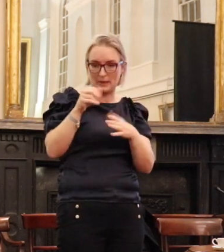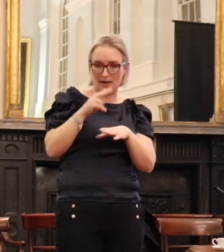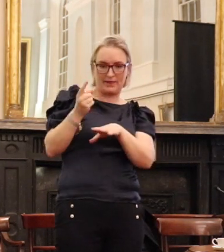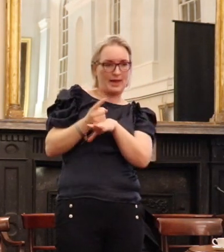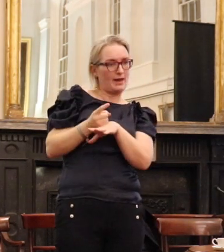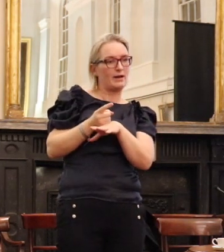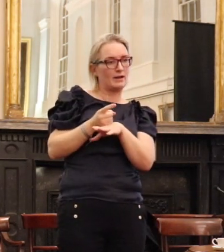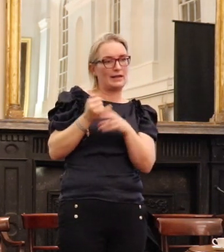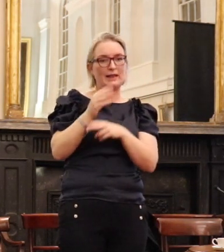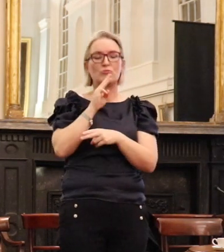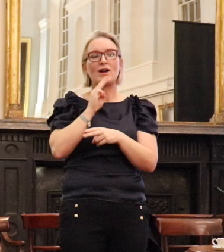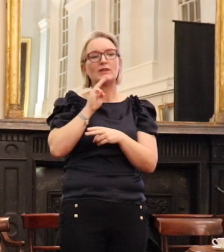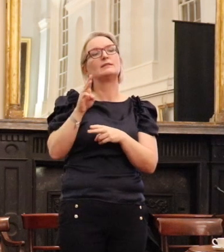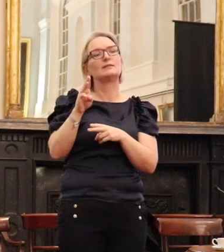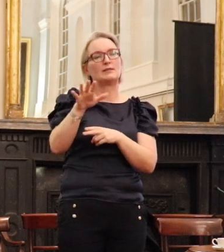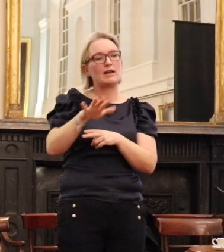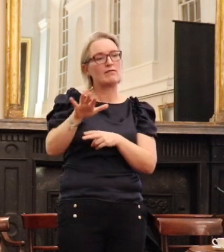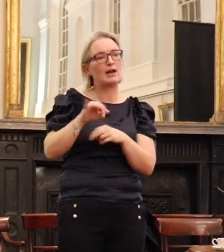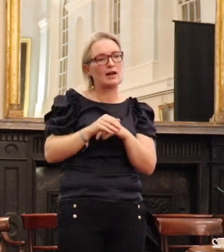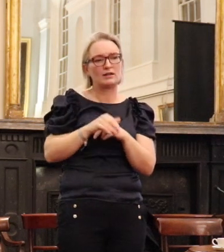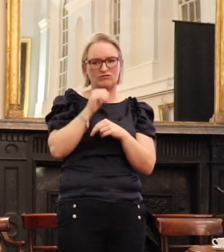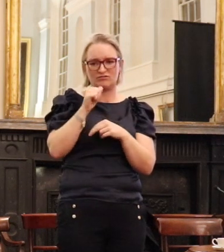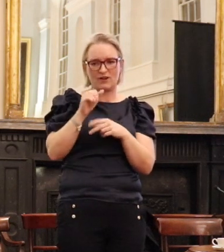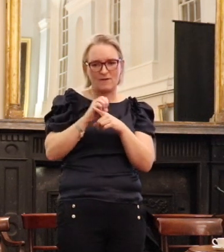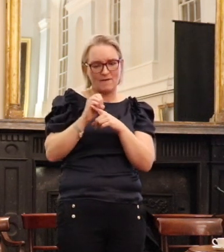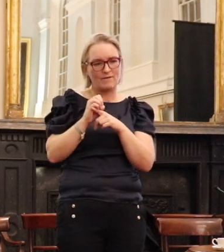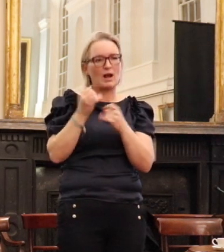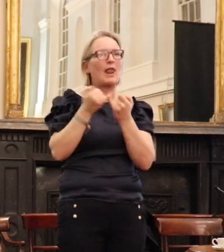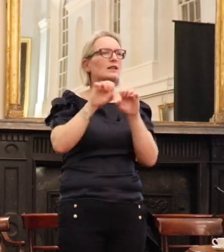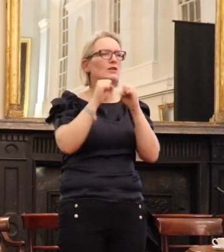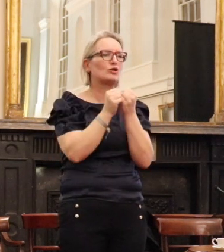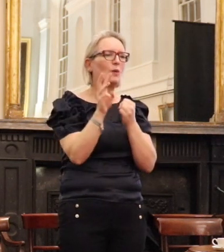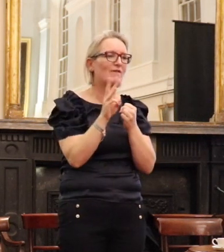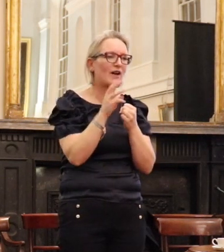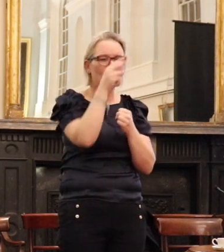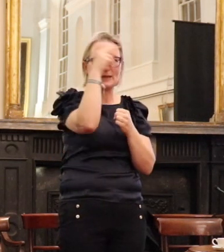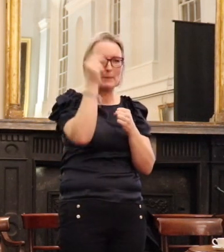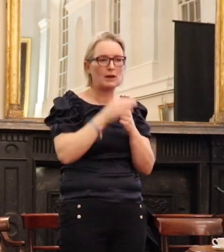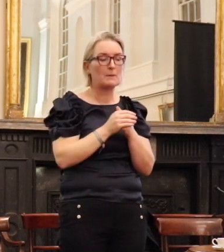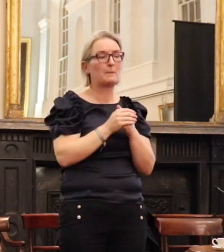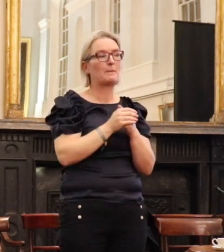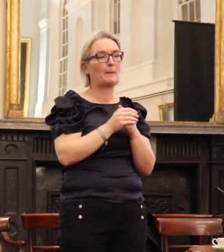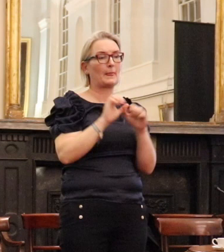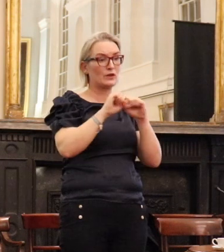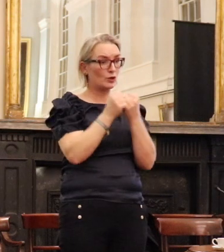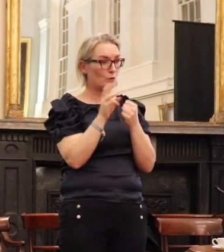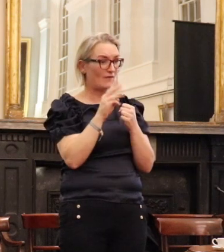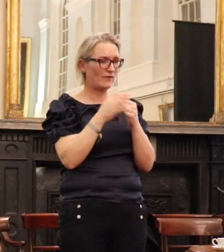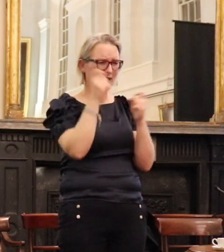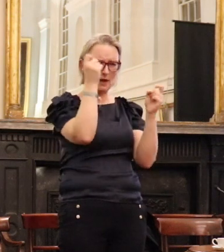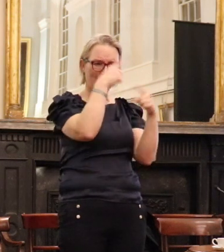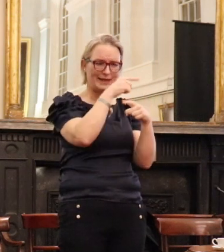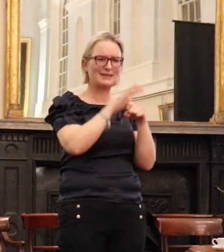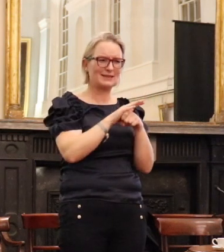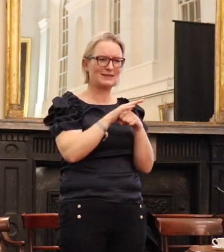rarely provided advice and representation, like social welfare. And so, for example, social economics is a complicated